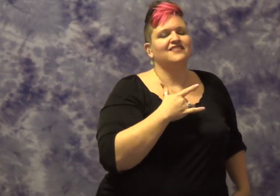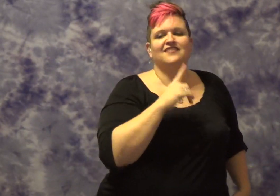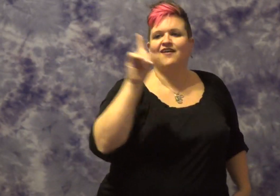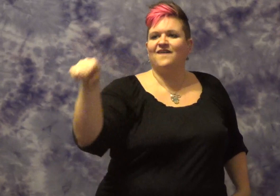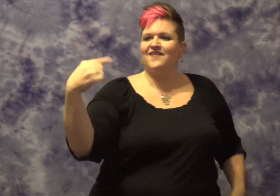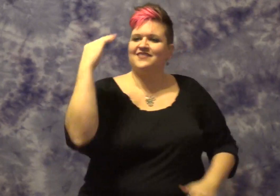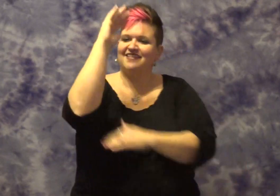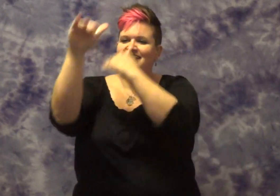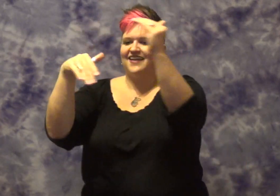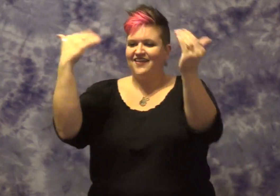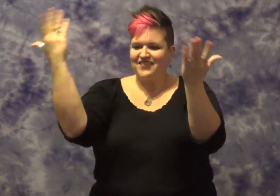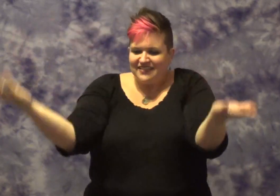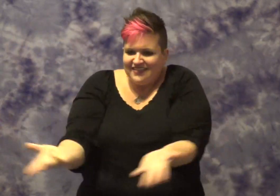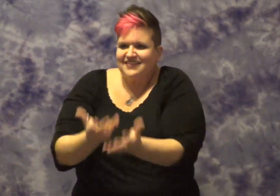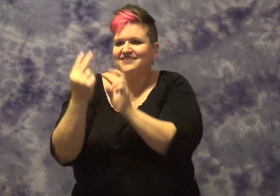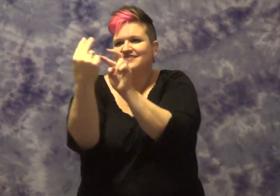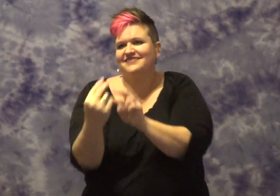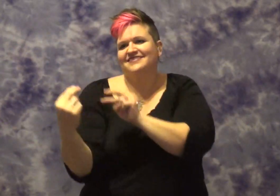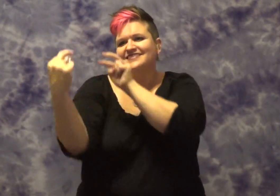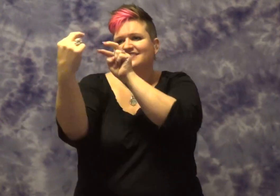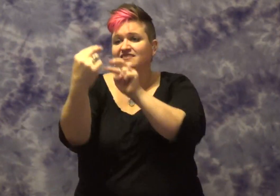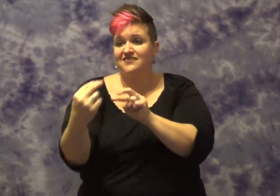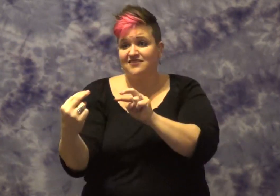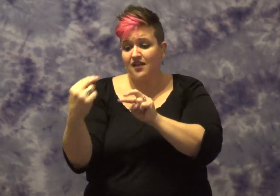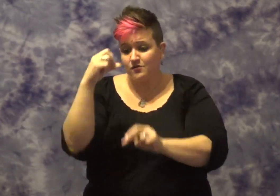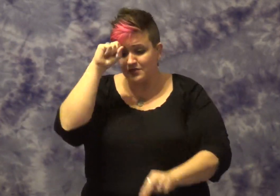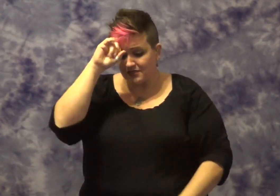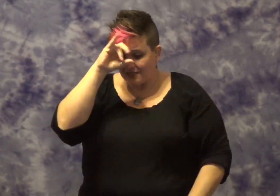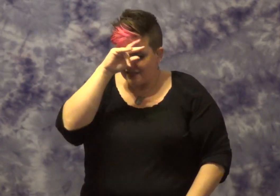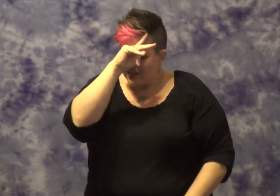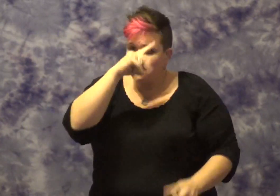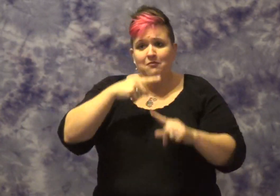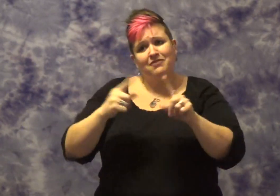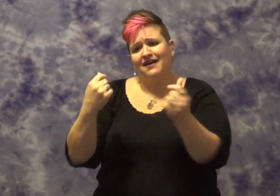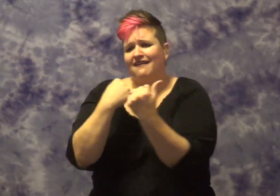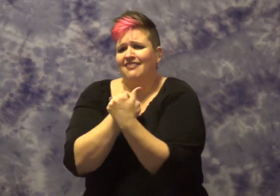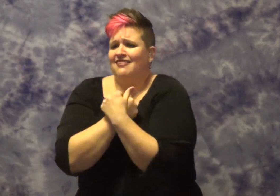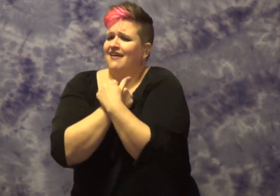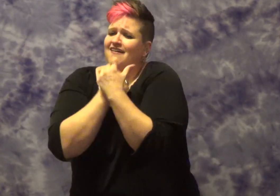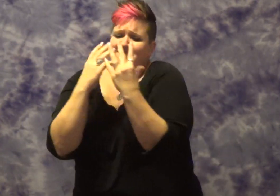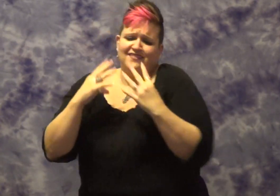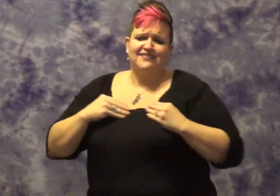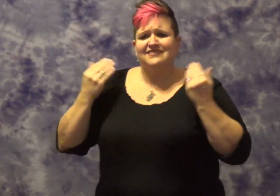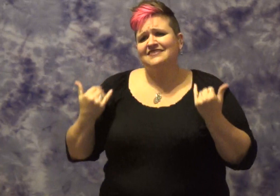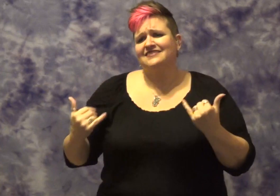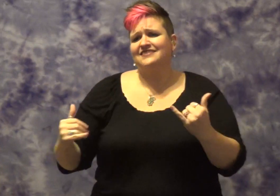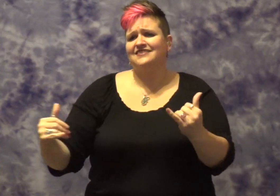I was born sick, but I love you, command me to be well